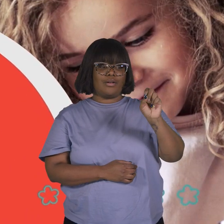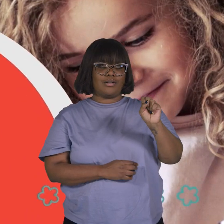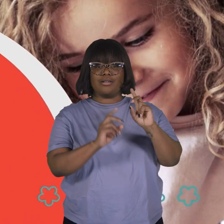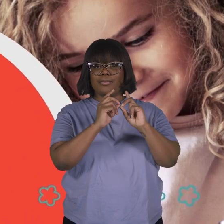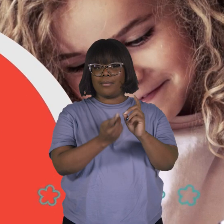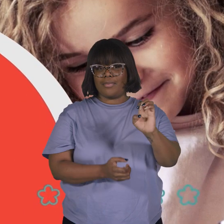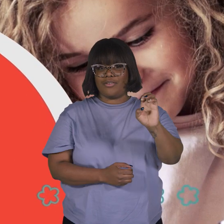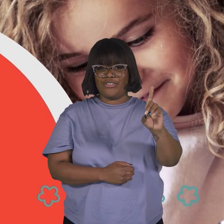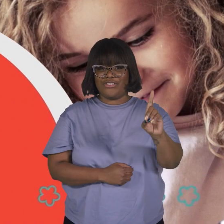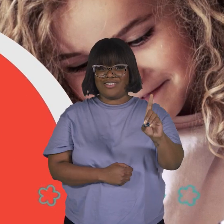anyway. If